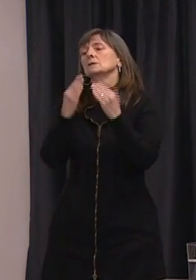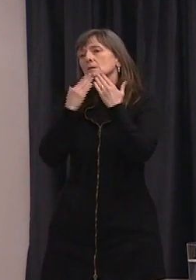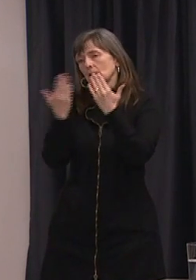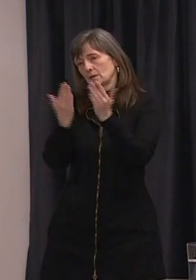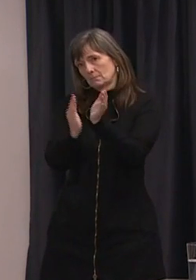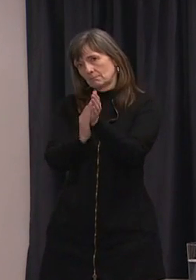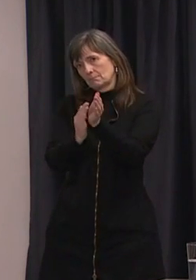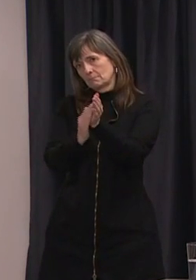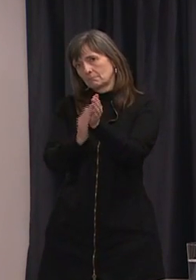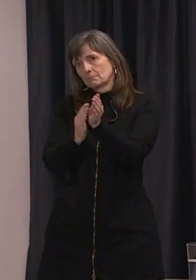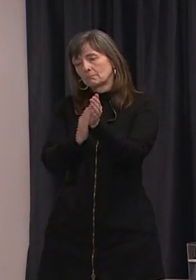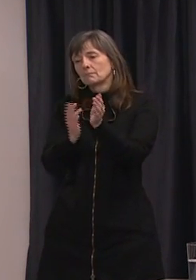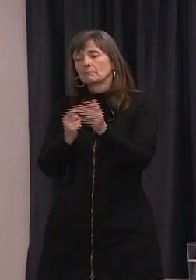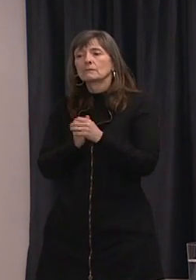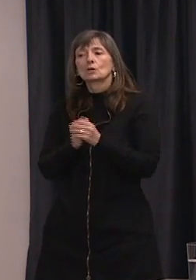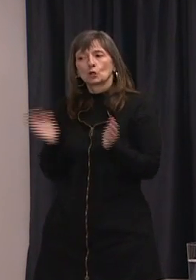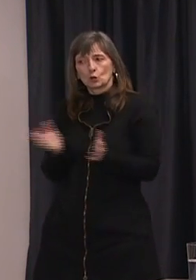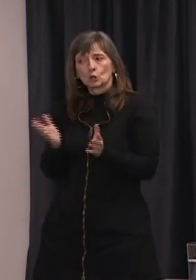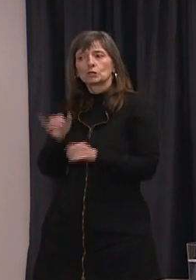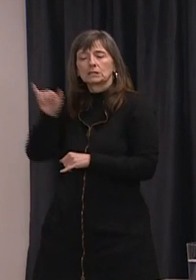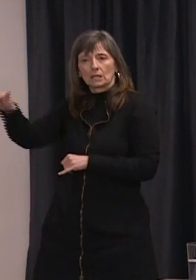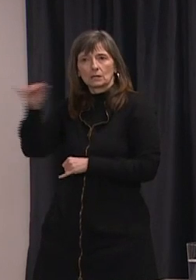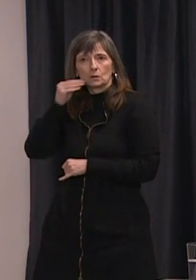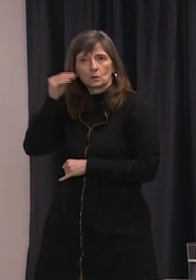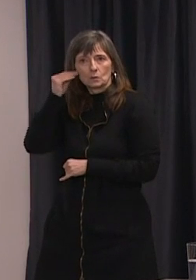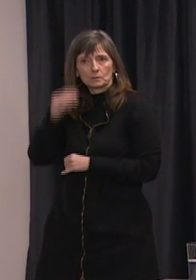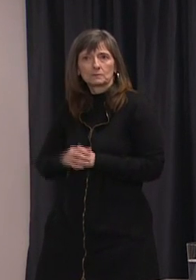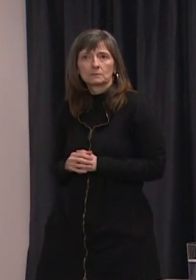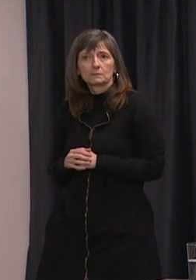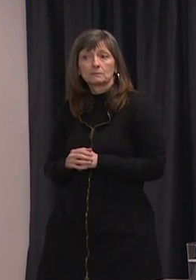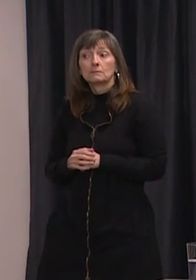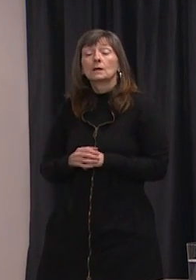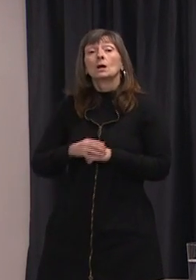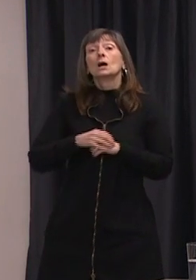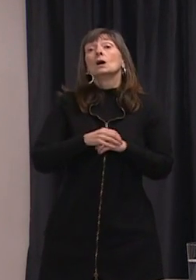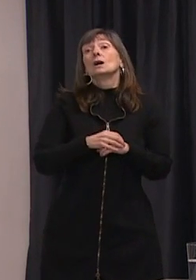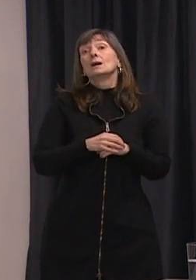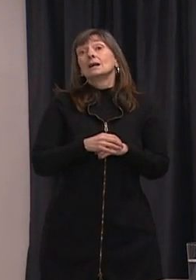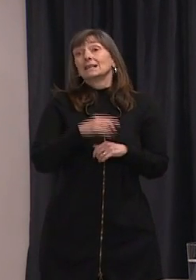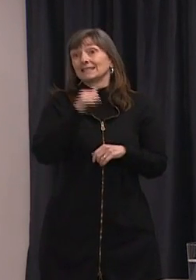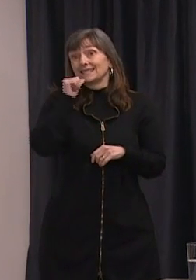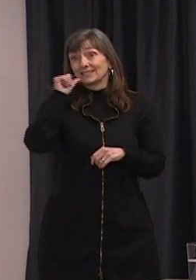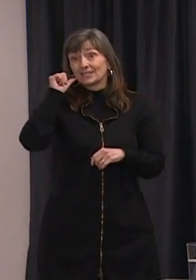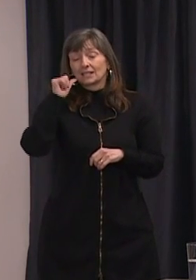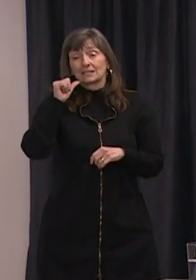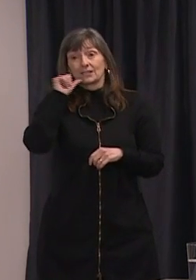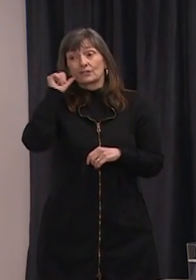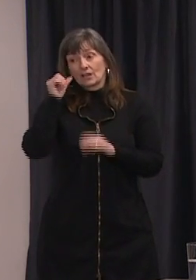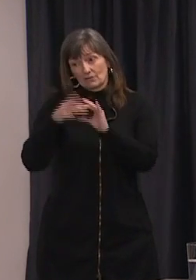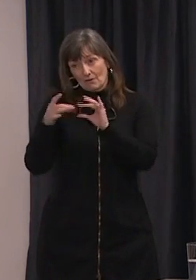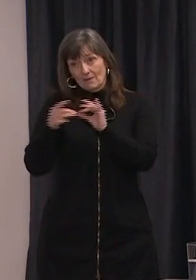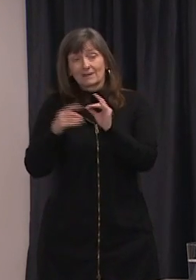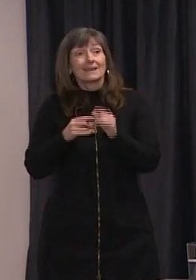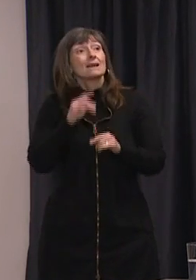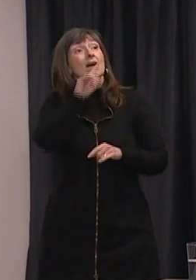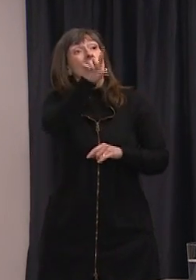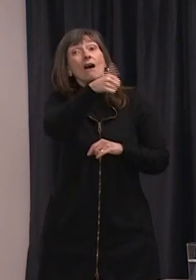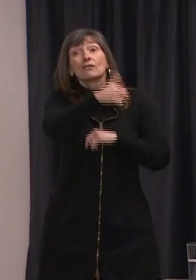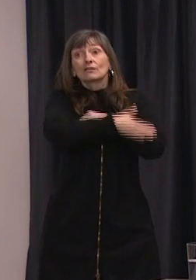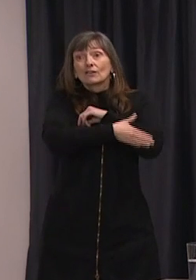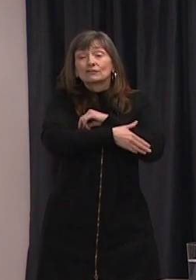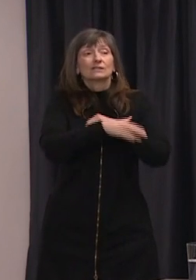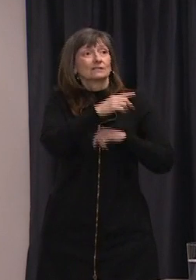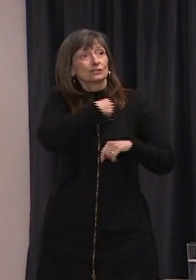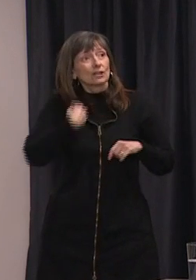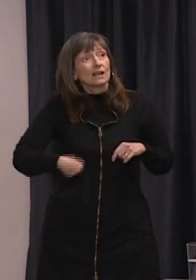As I referenced yesterday, these measures did make a difference in other parts of the world, as China, and we need to do our part as a province to